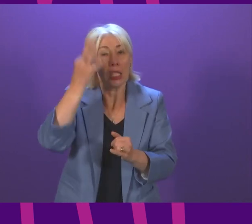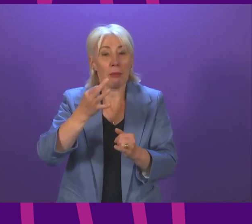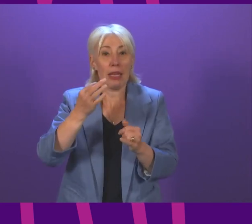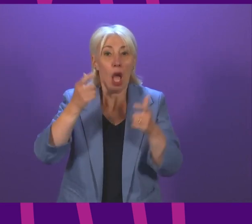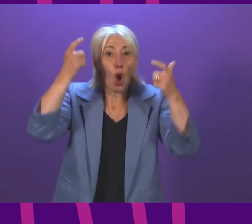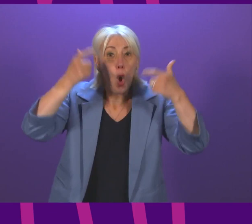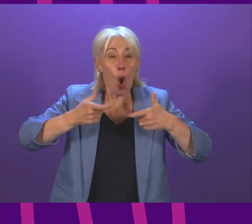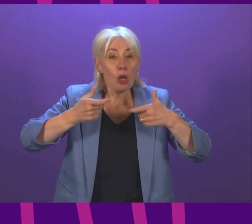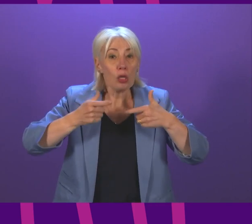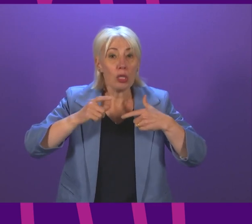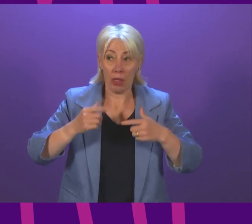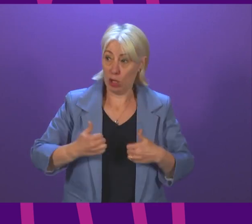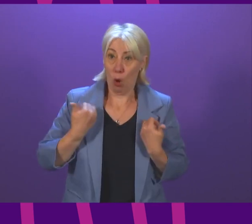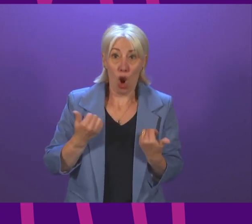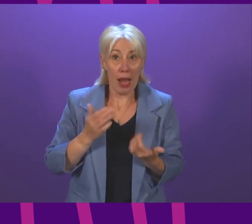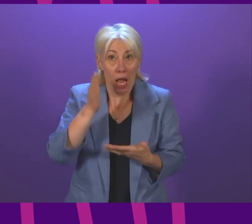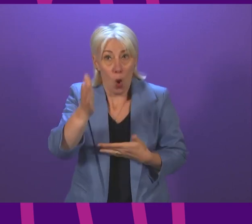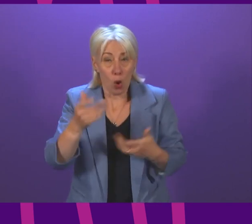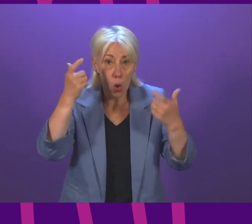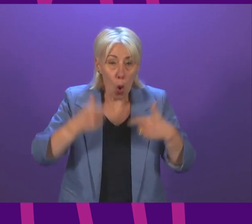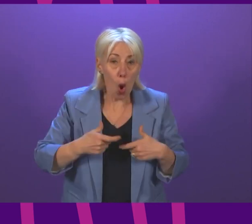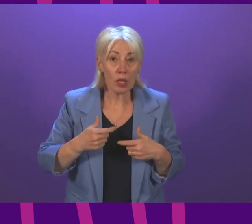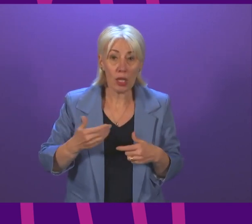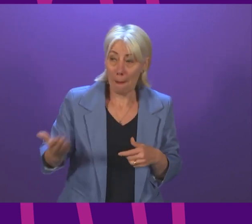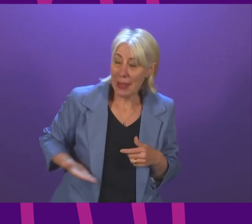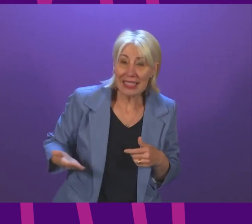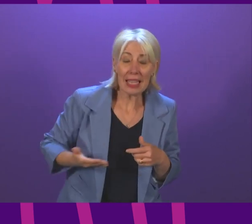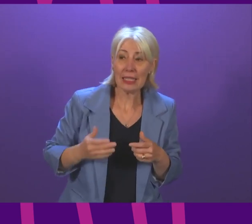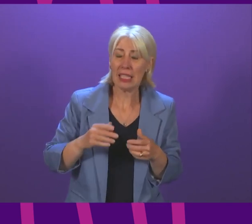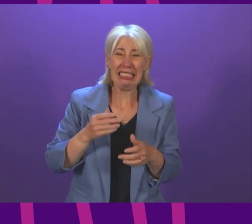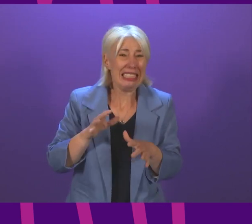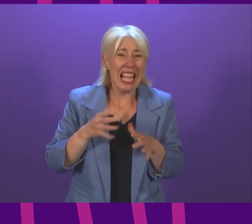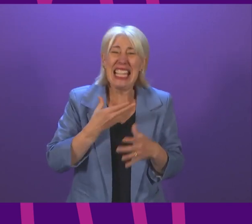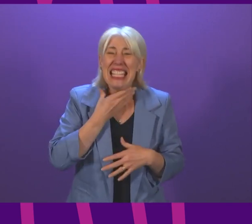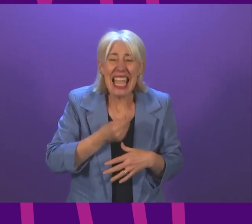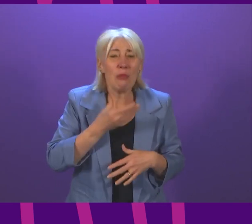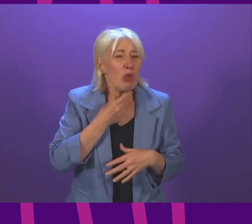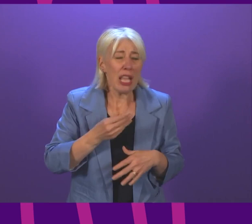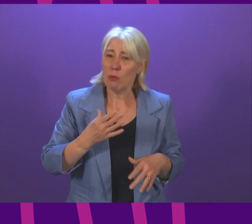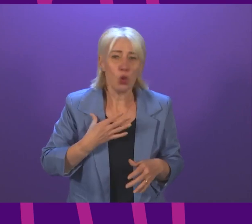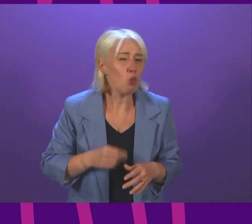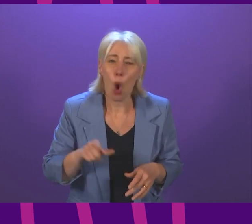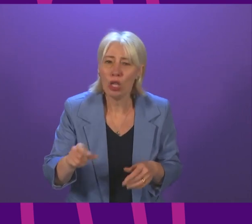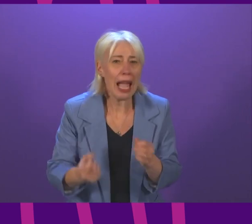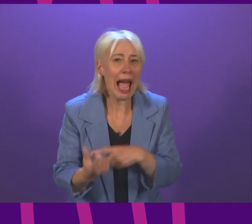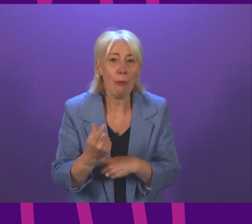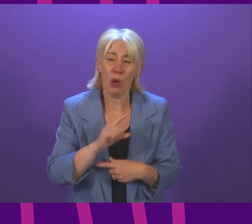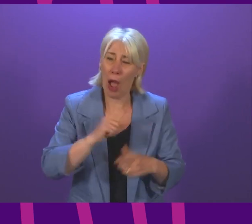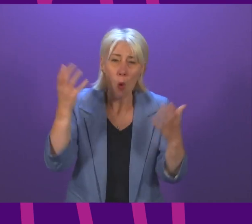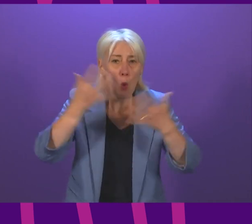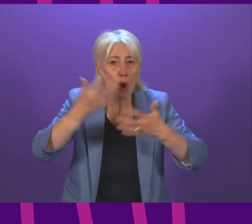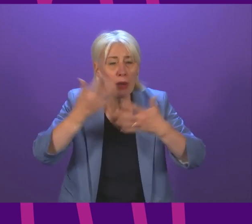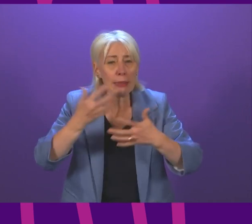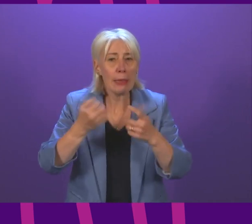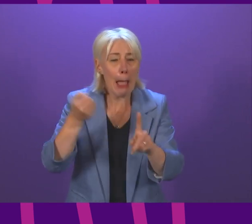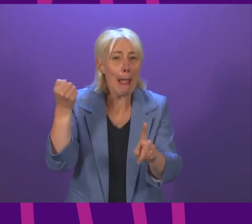with her government this morning. sectors are desperately trying to stop it from going ahead because they're so worried about the